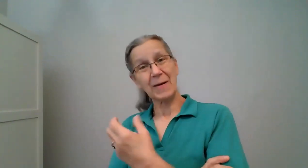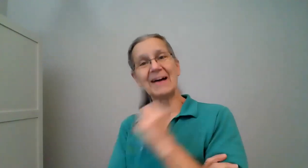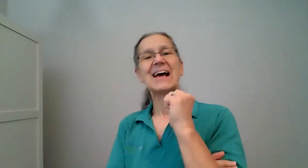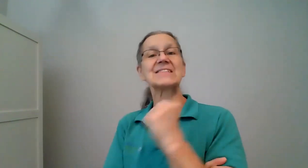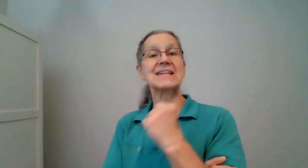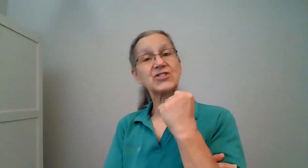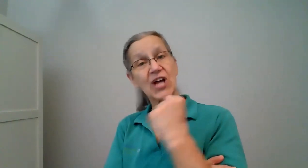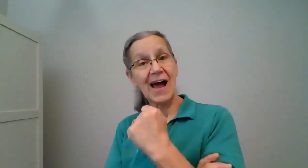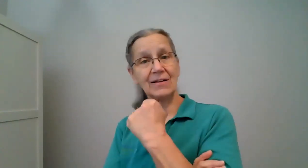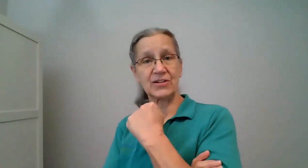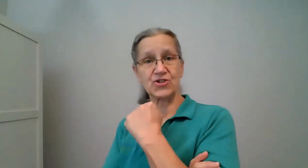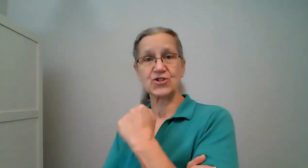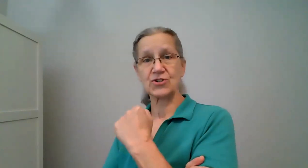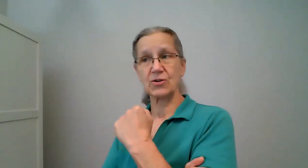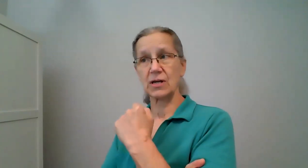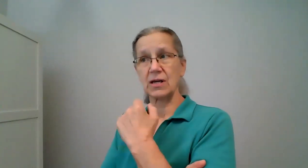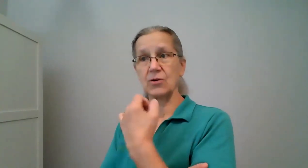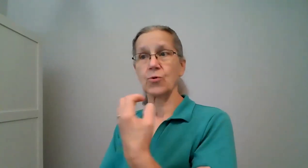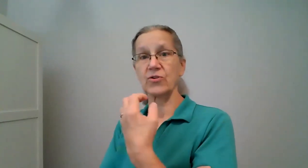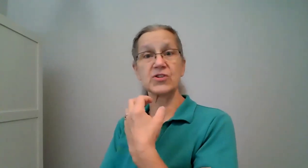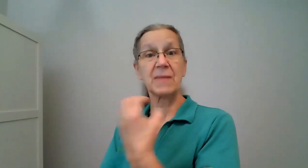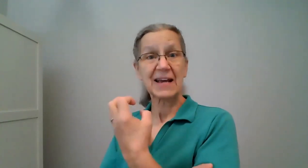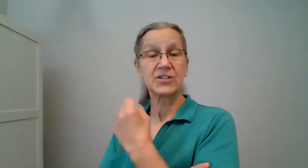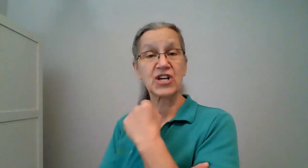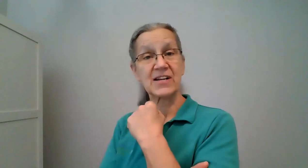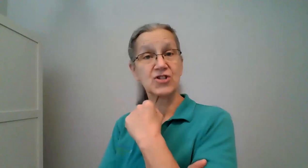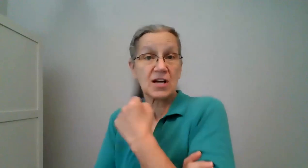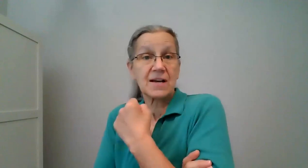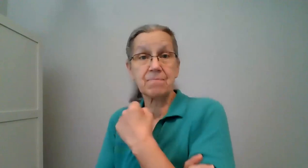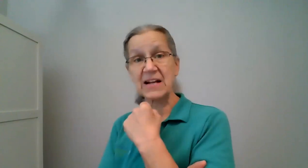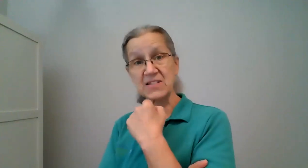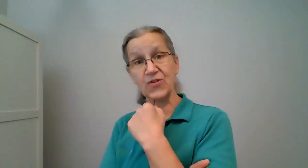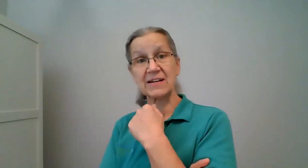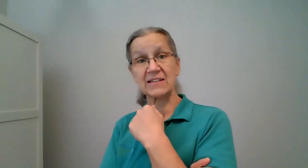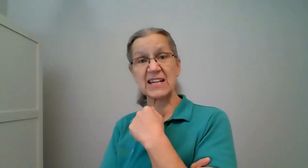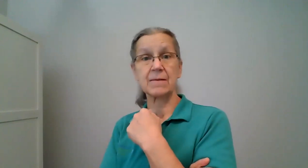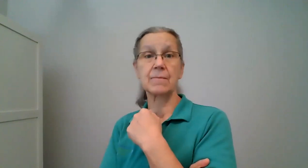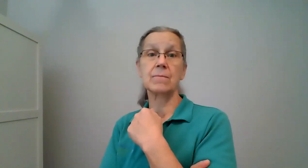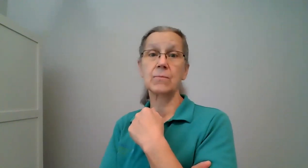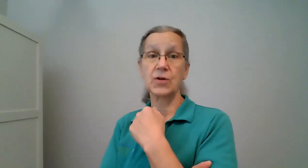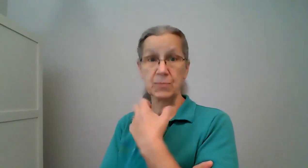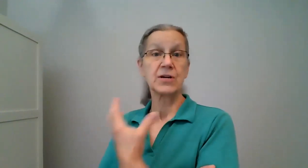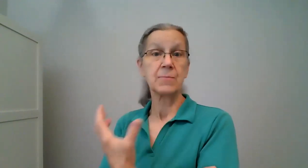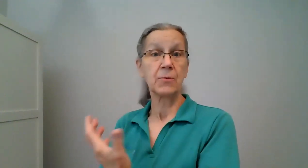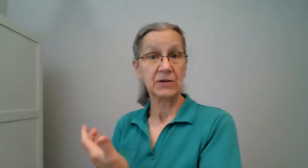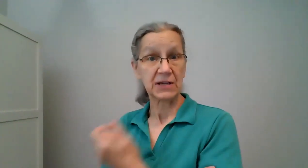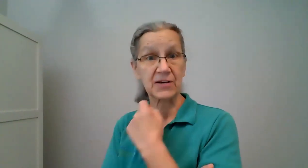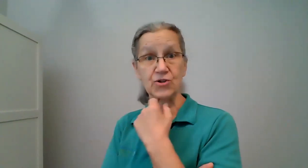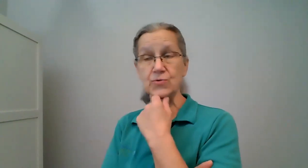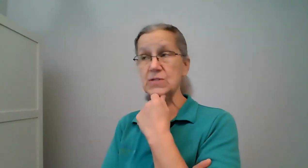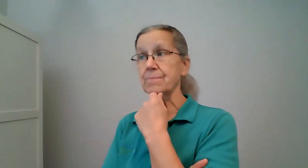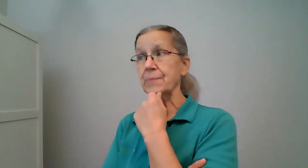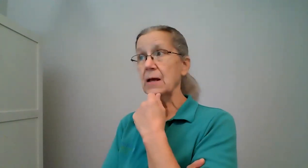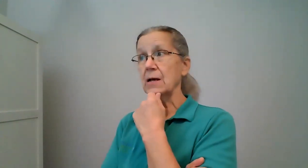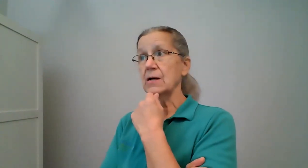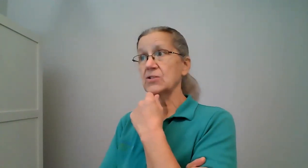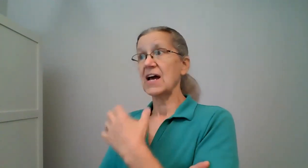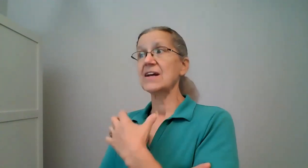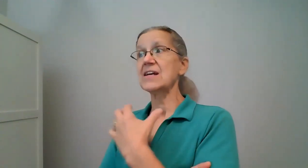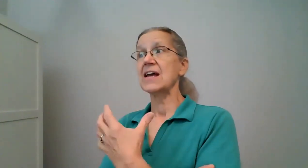about as a challenge in order to make a change and that's frankly community mobility issues so how do you